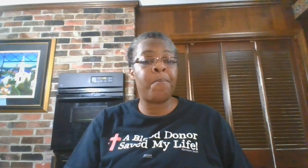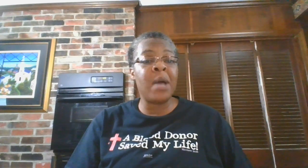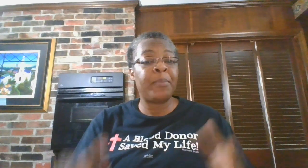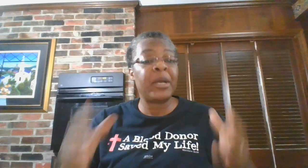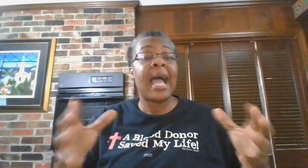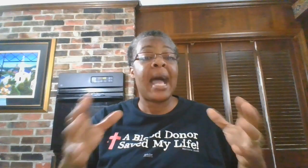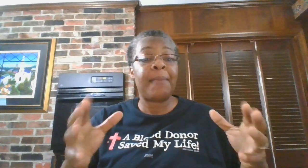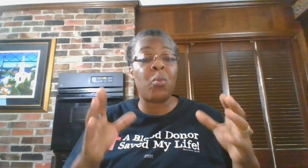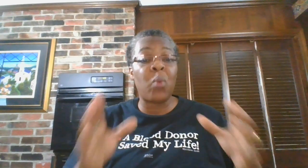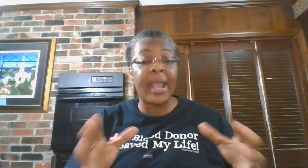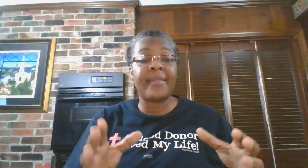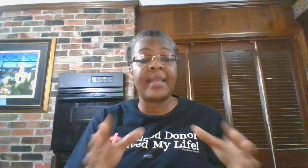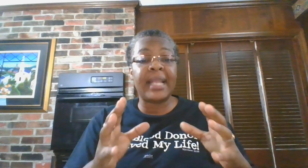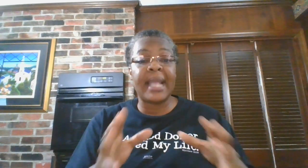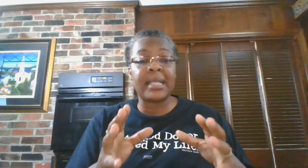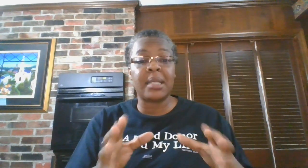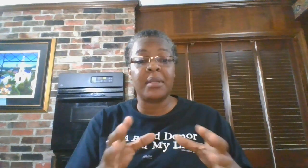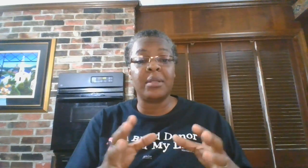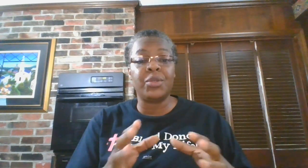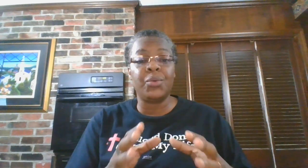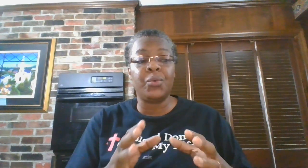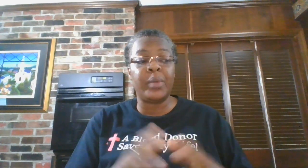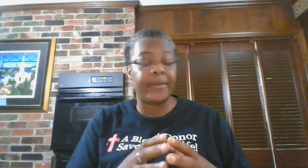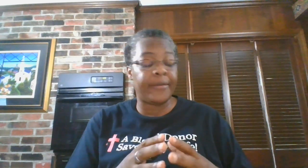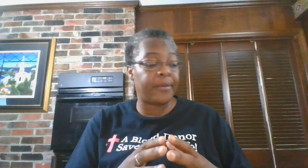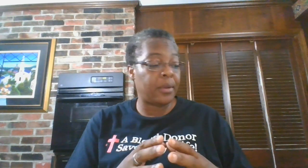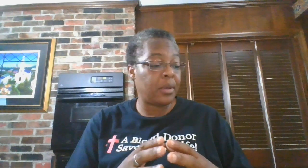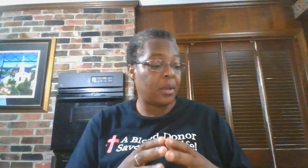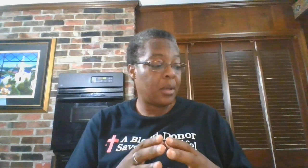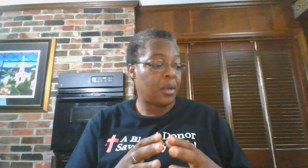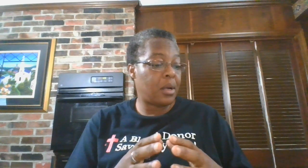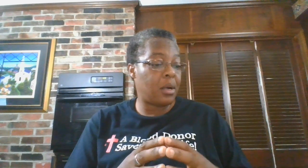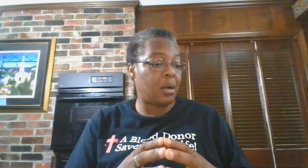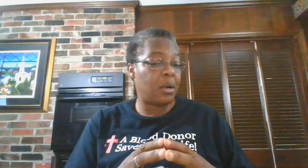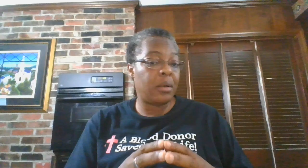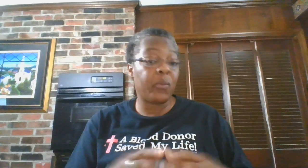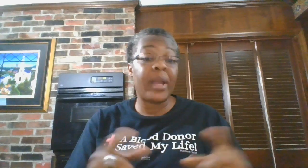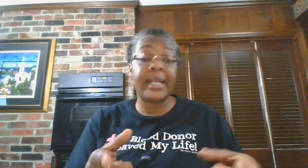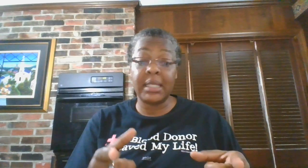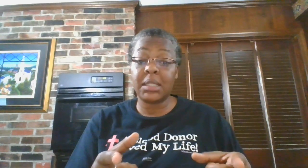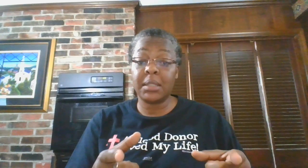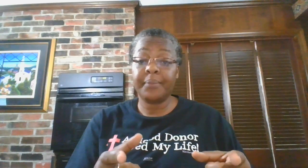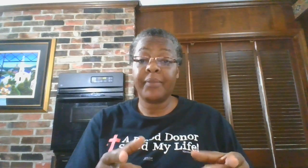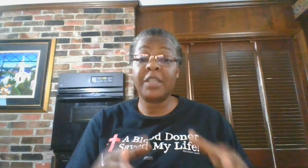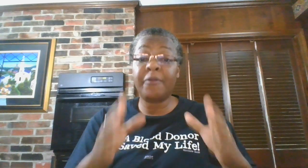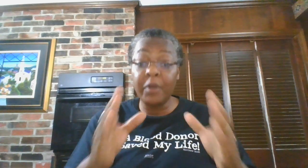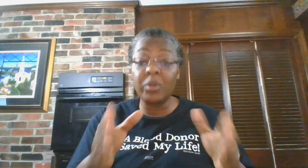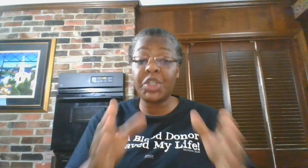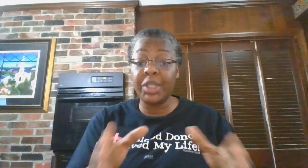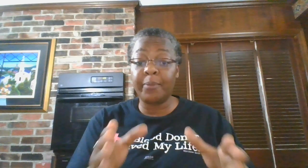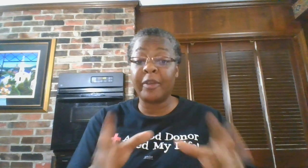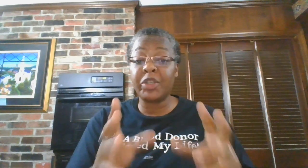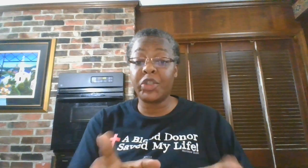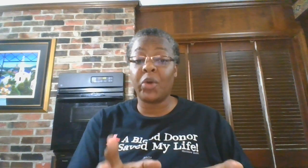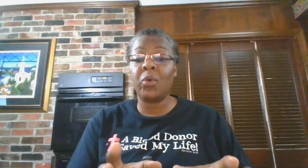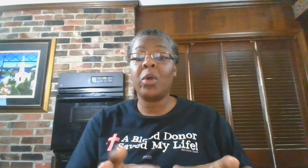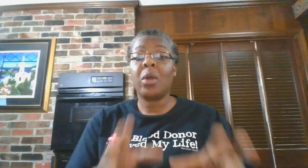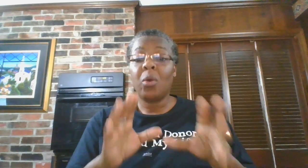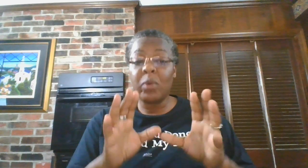but I'm aware that it had something to do with, uh, ratings. His viewership for the show was